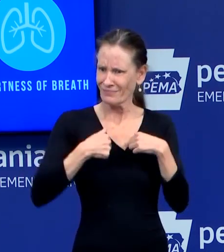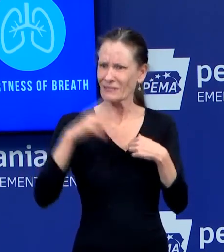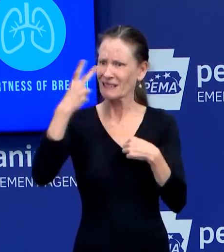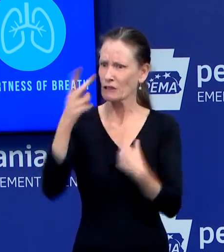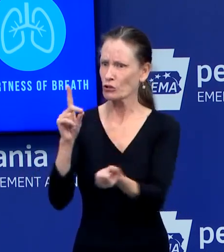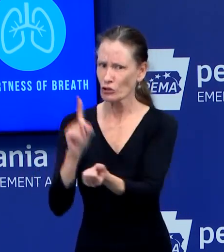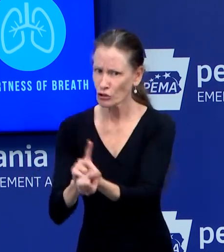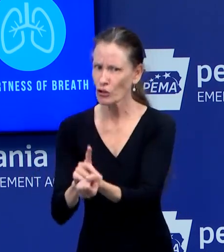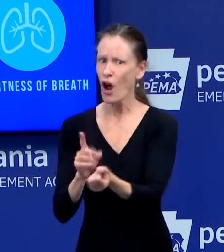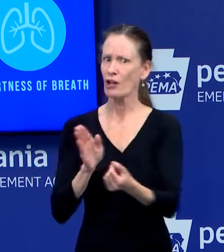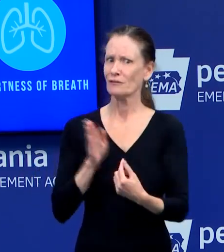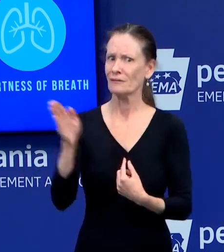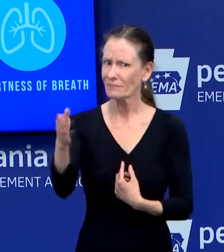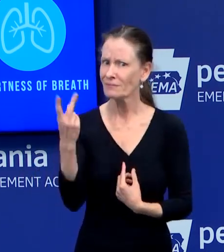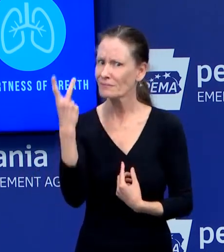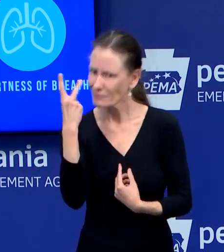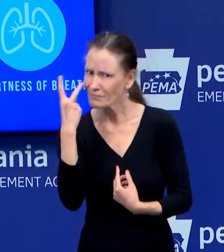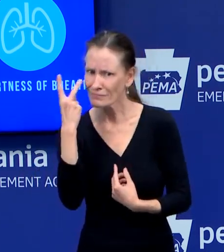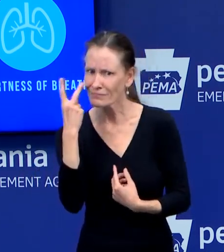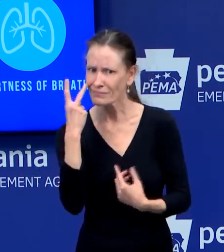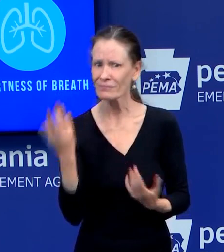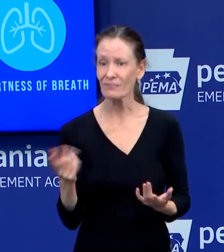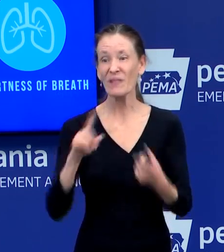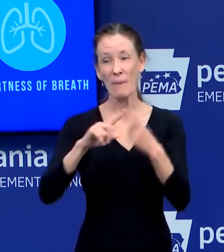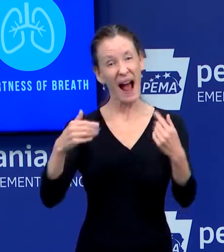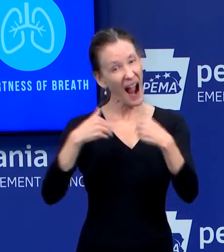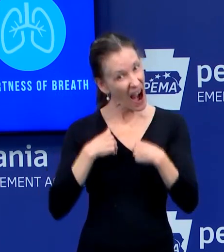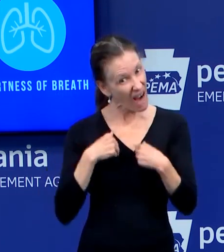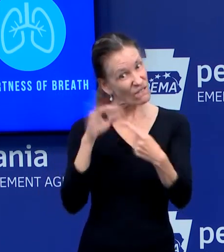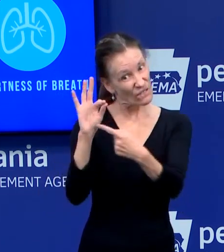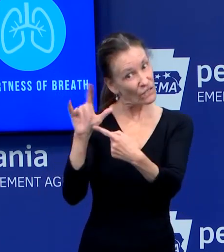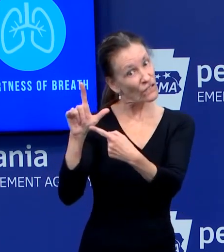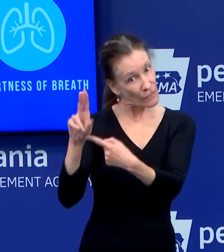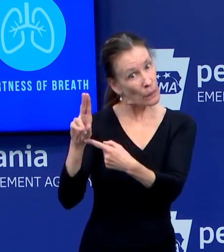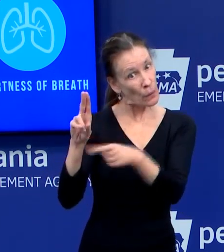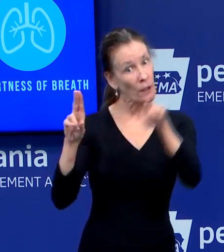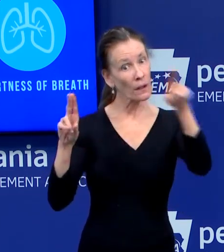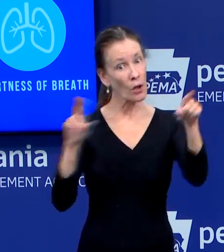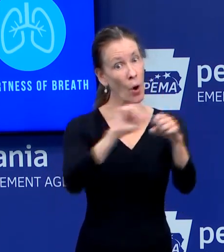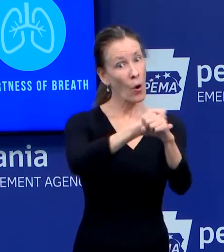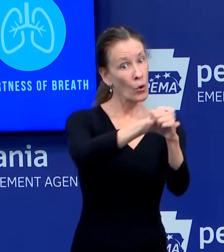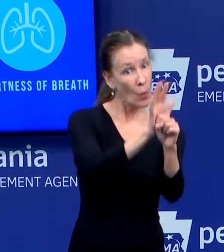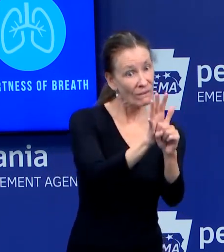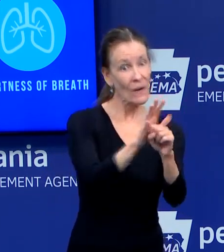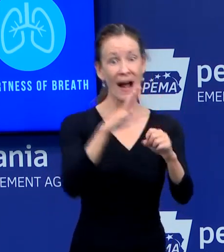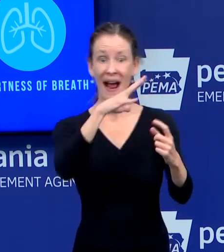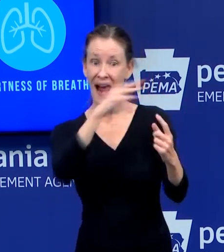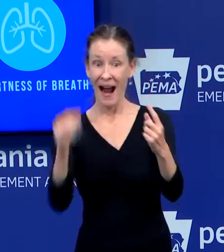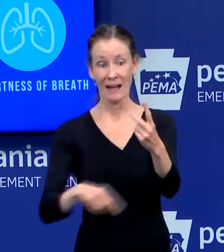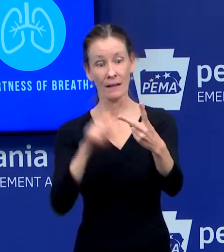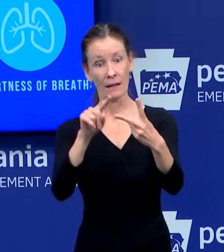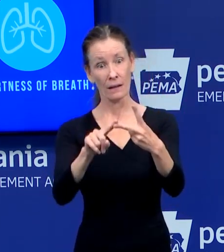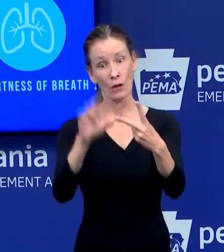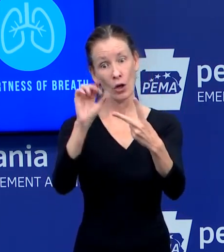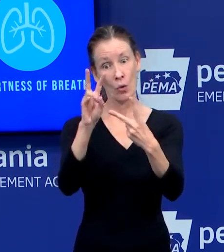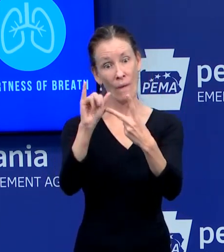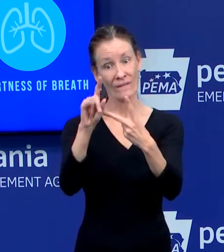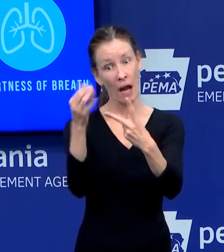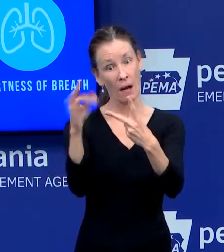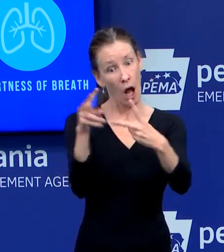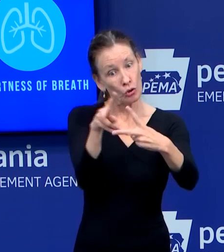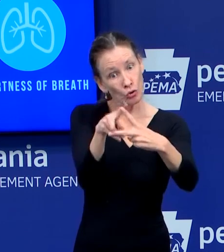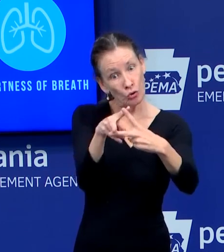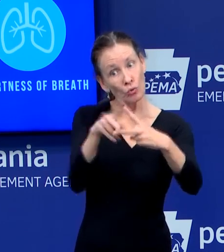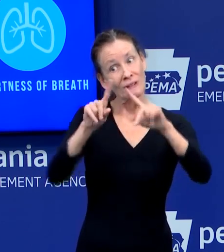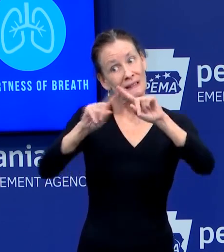flu test. We still see a lot of flu. It'd be extremely unlikely to have both at the same time, but if the rapid flu test was negative, then